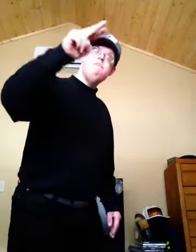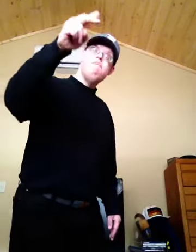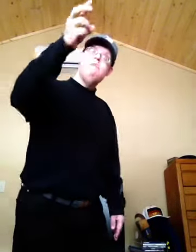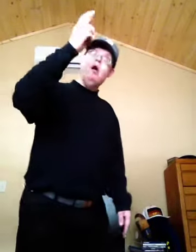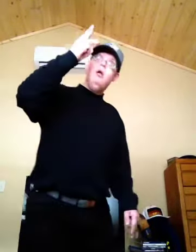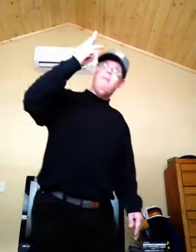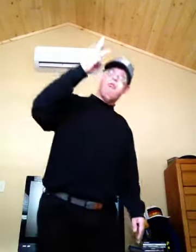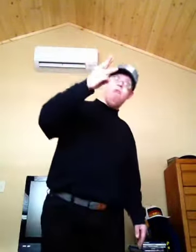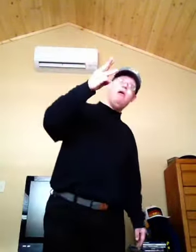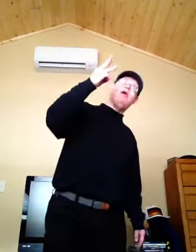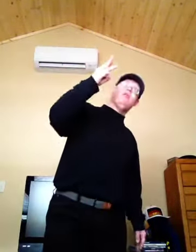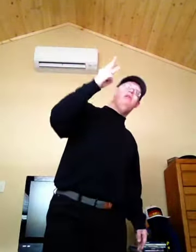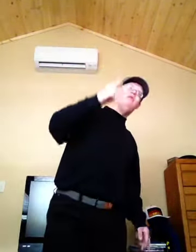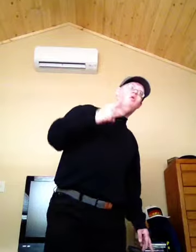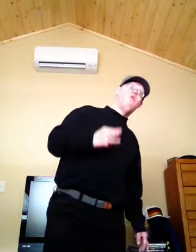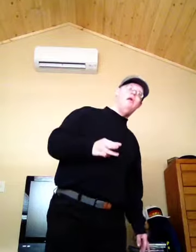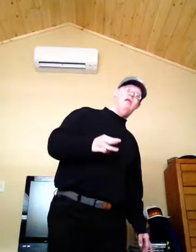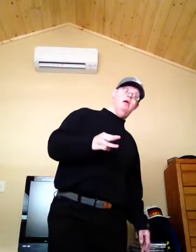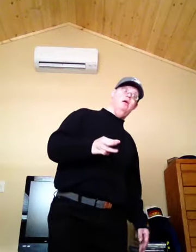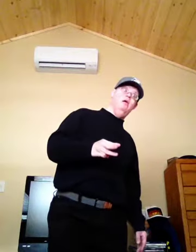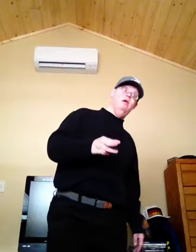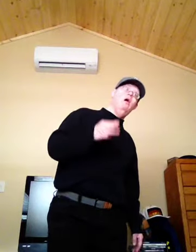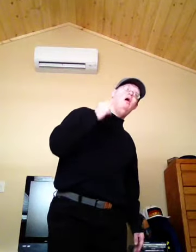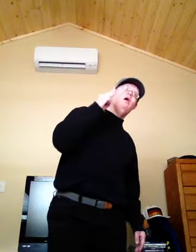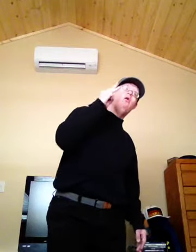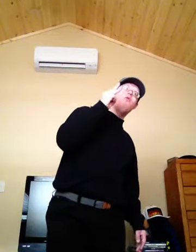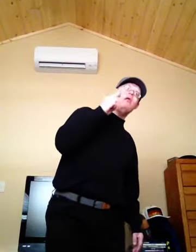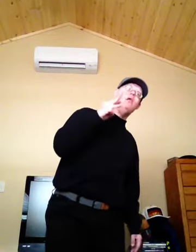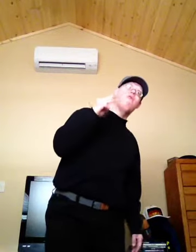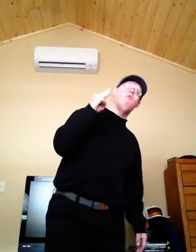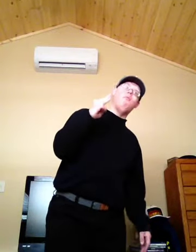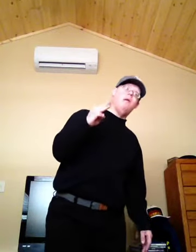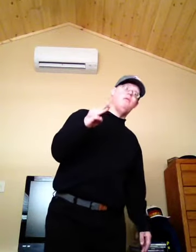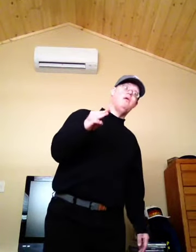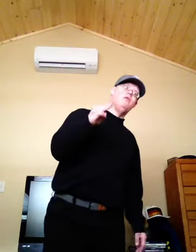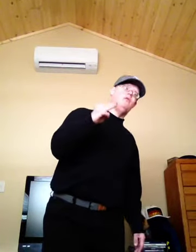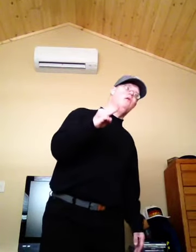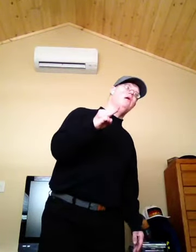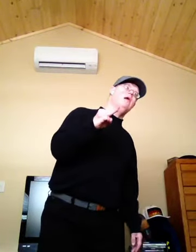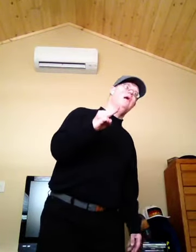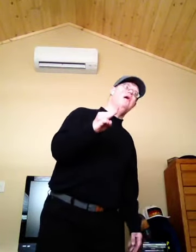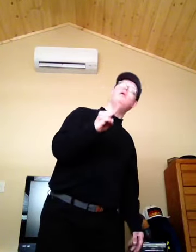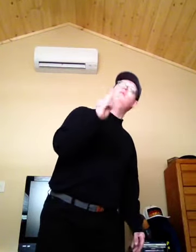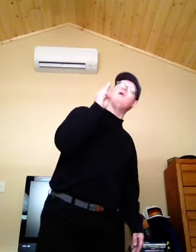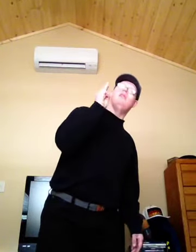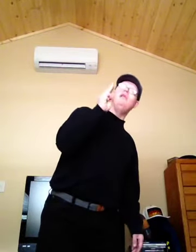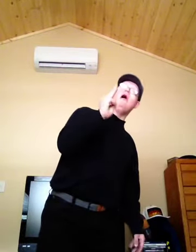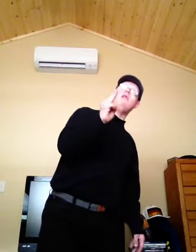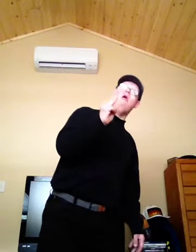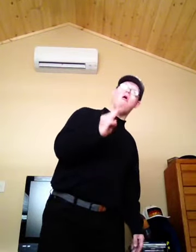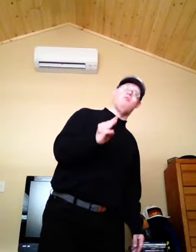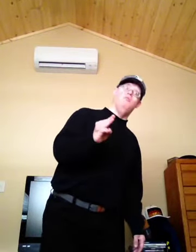Number three is the goaltending. Goaltending for Brampton is good. But it's not awesome.